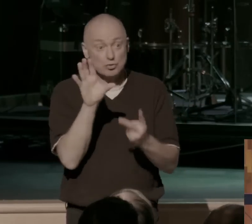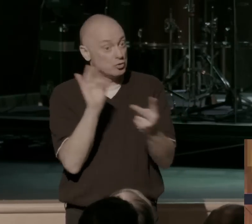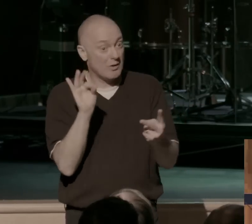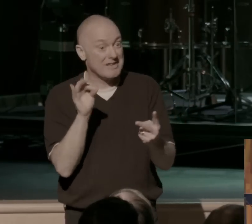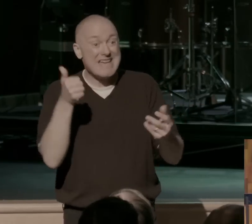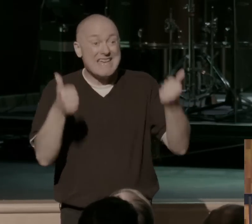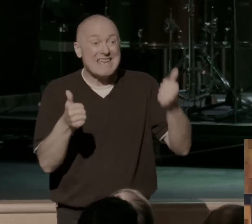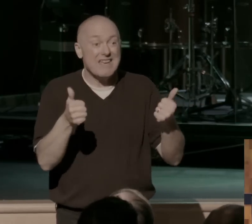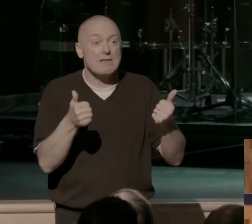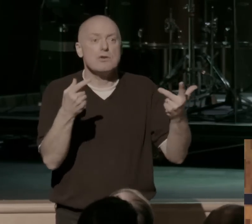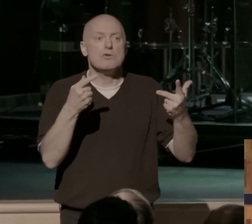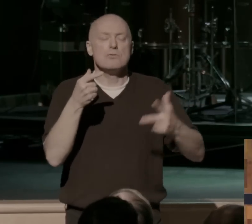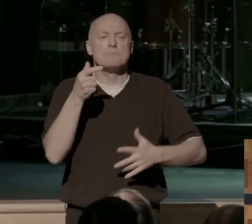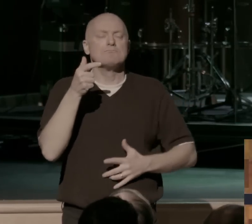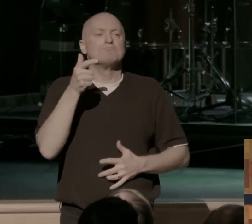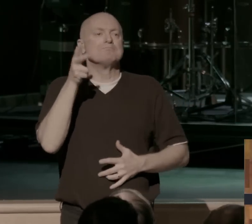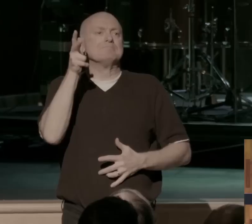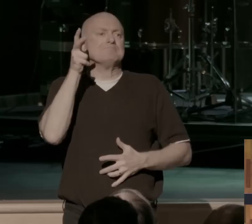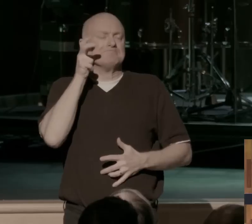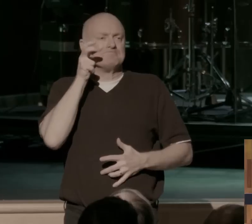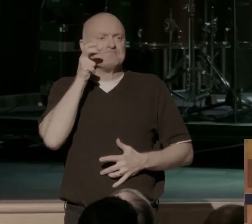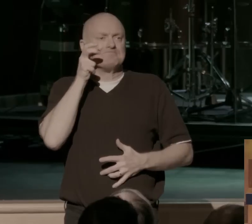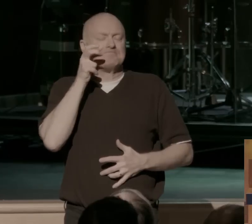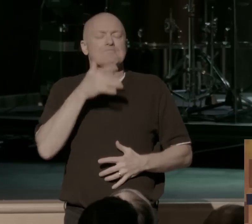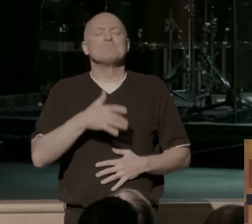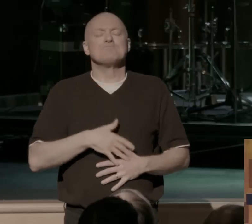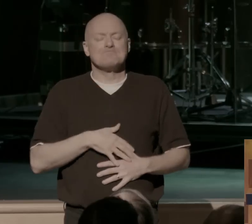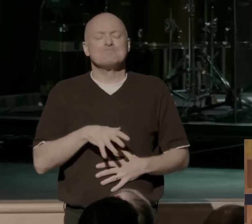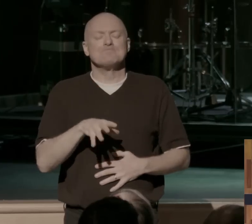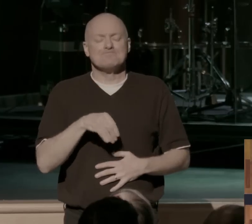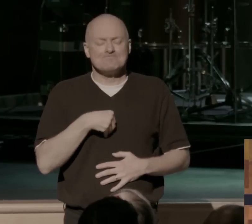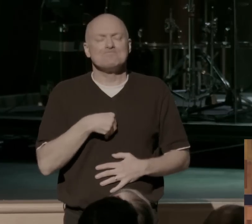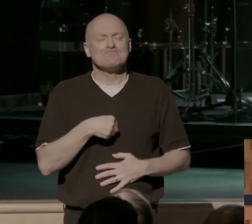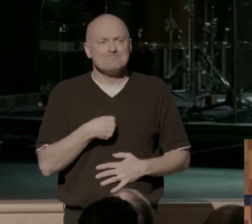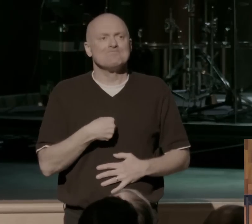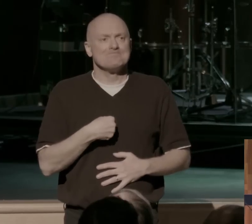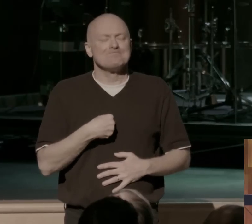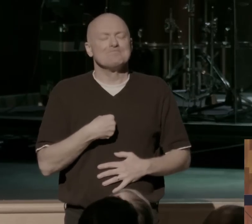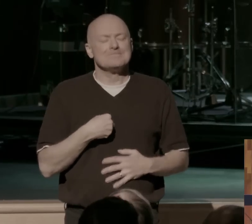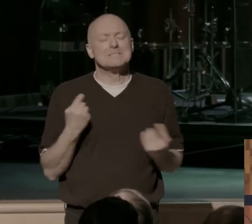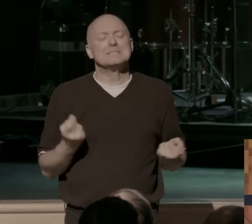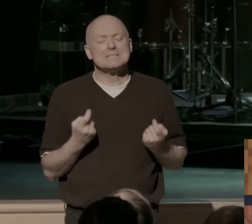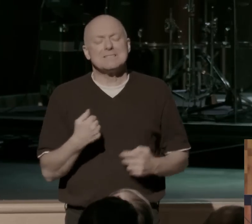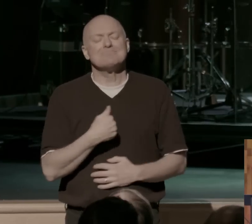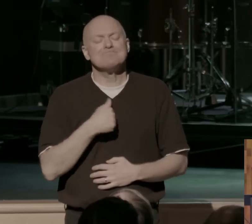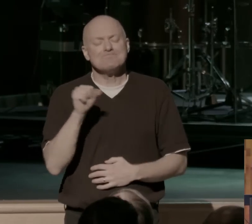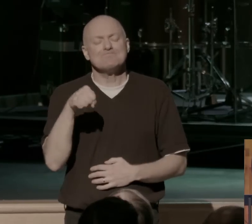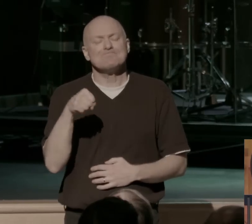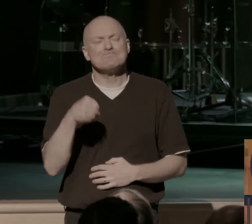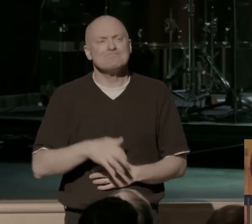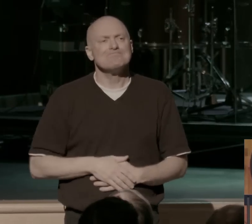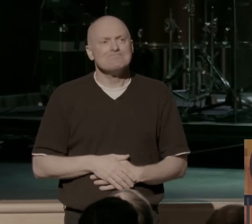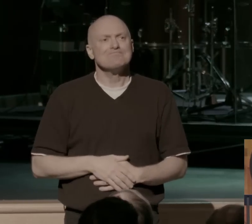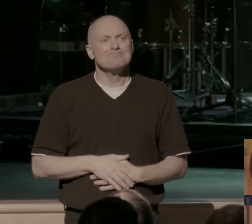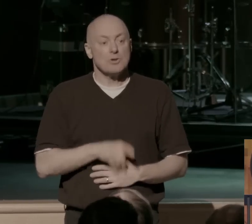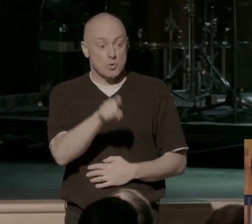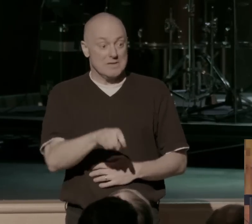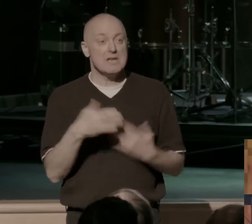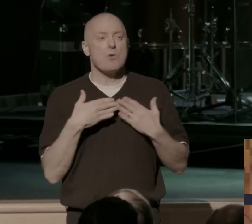pain in your heart of sin being pressed in on, being revealed, being opened up. And you can either hear it as the voice of the